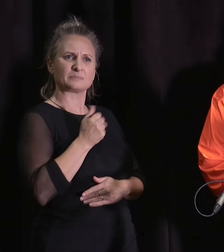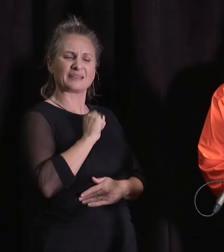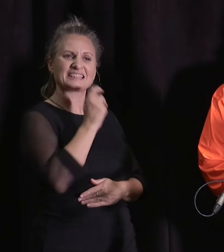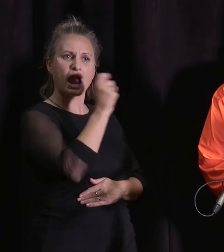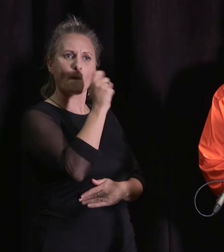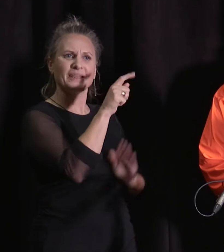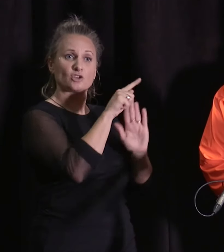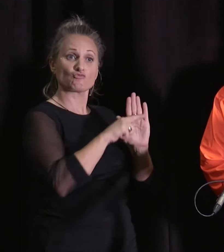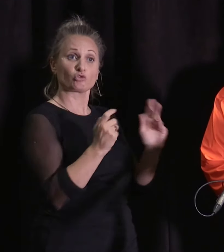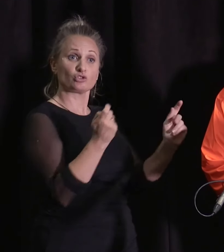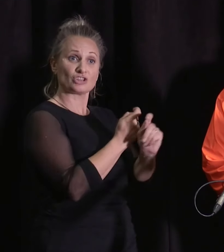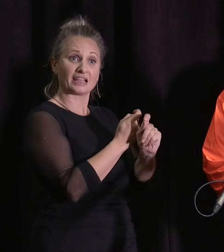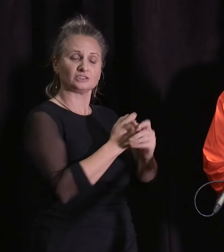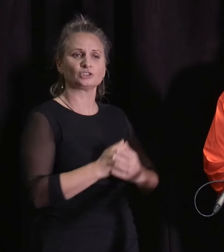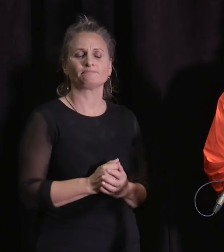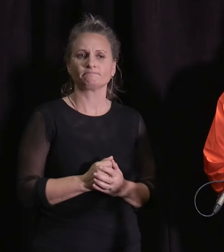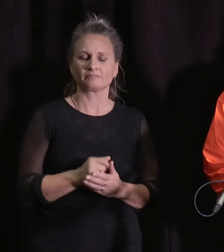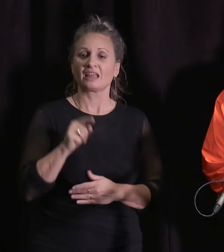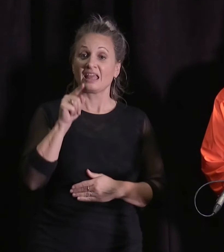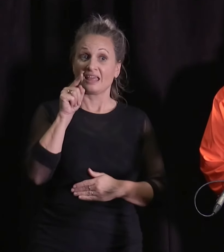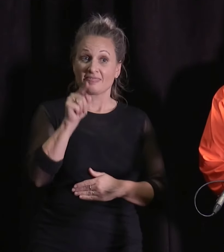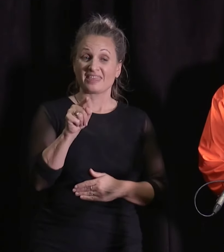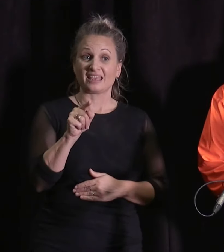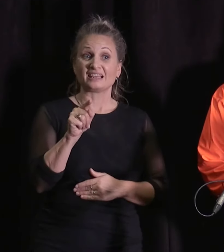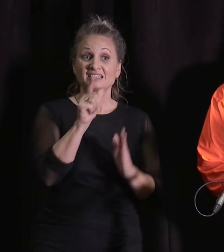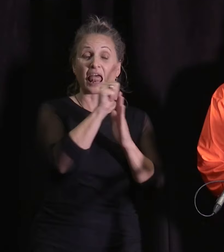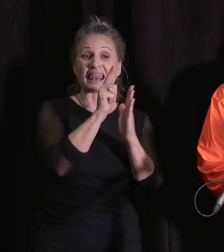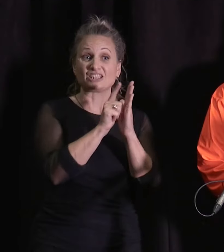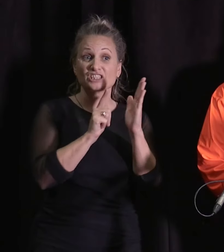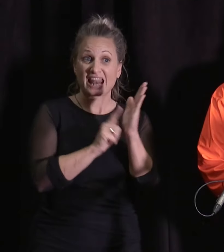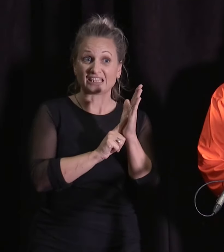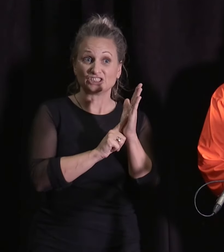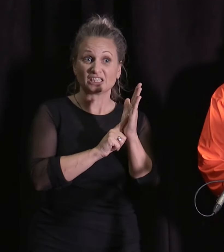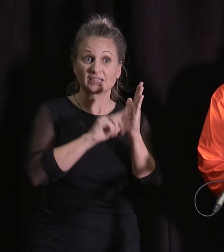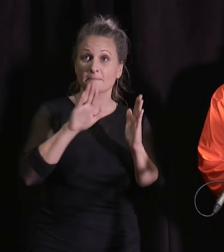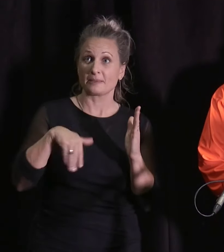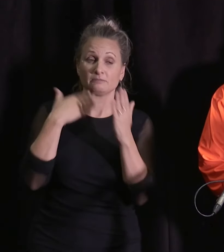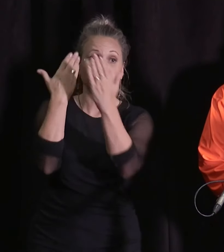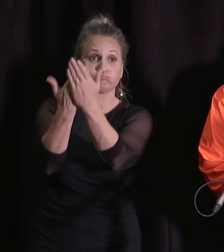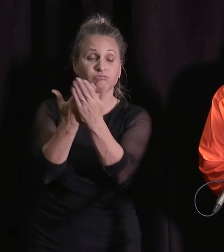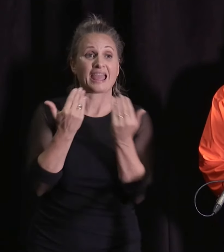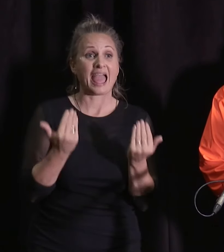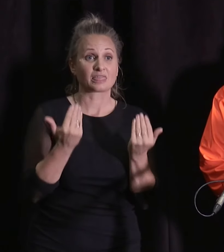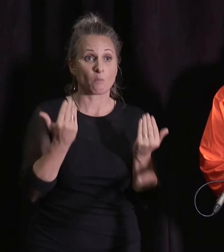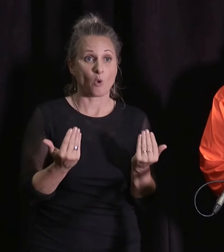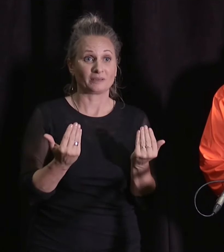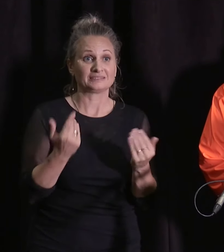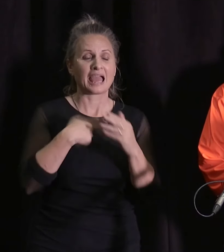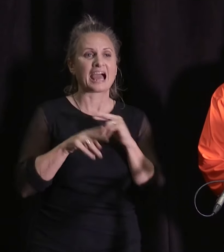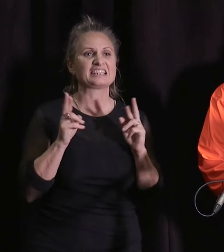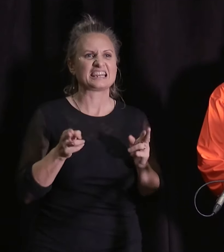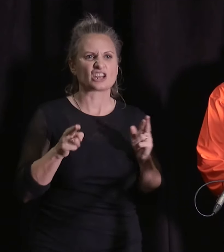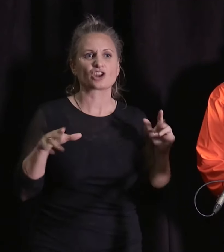There is legislation before the house at the moment the natural and built environments bill which is working its way through the house at the moment